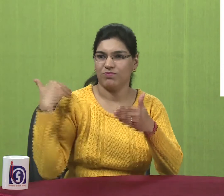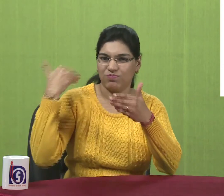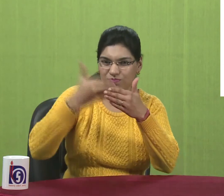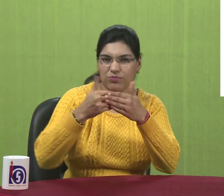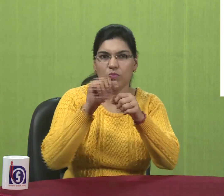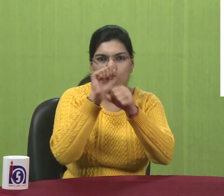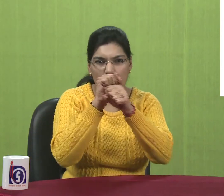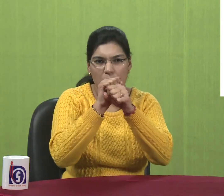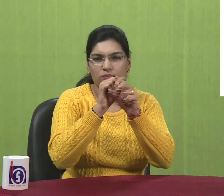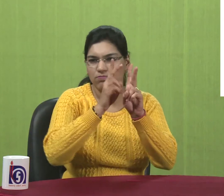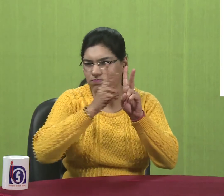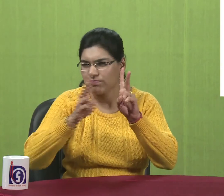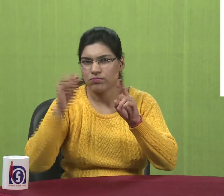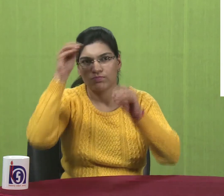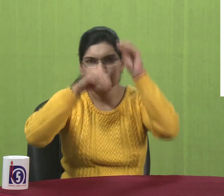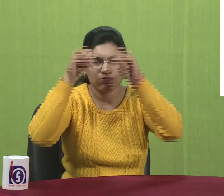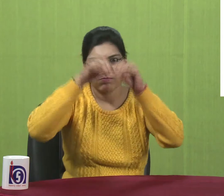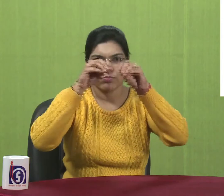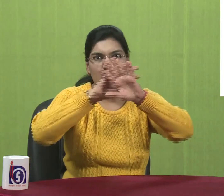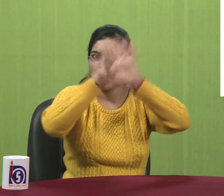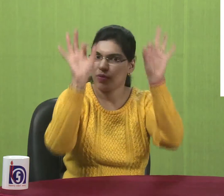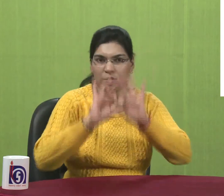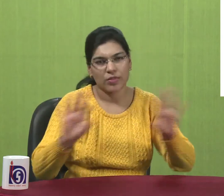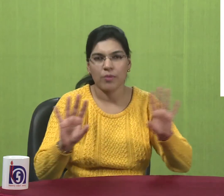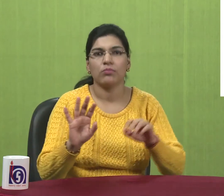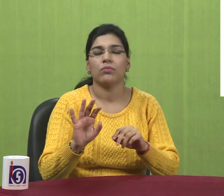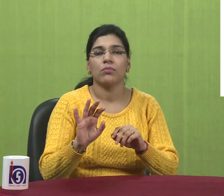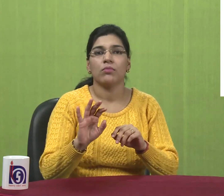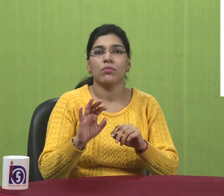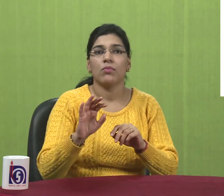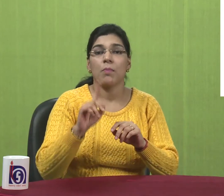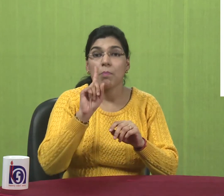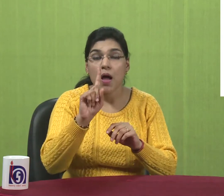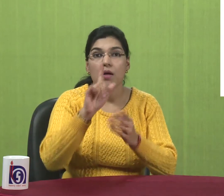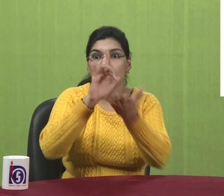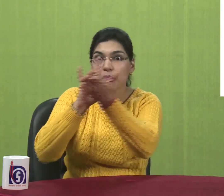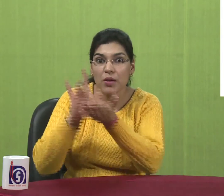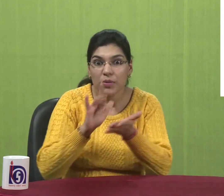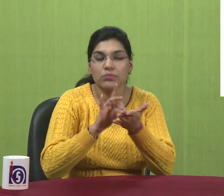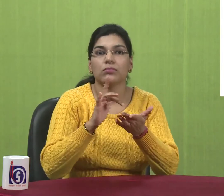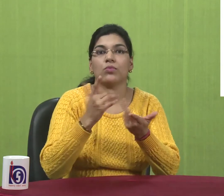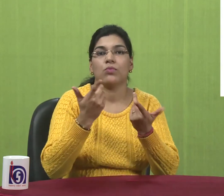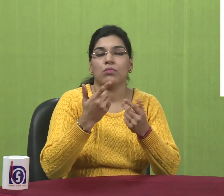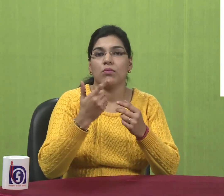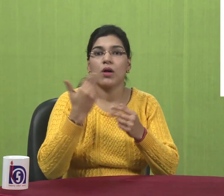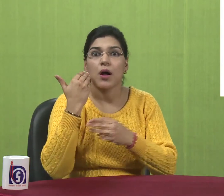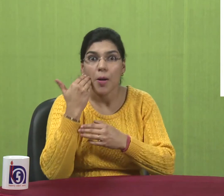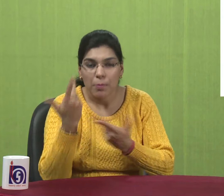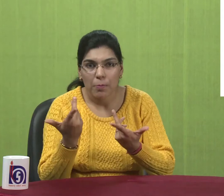Till now. I have explained. You the working. Of. Different systems. But now. We will